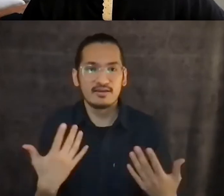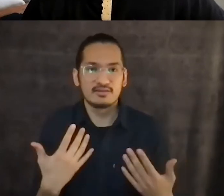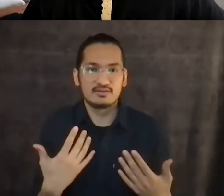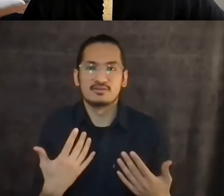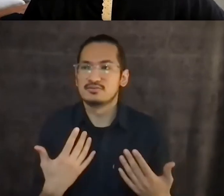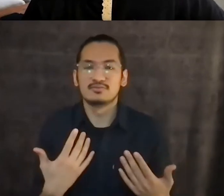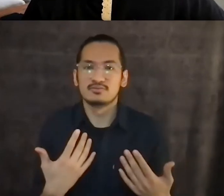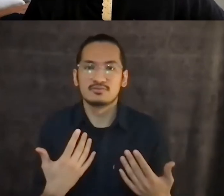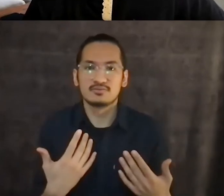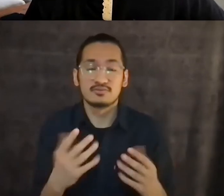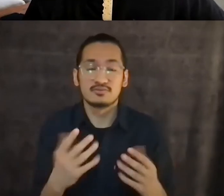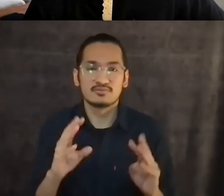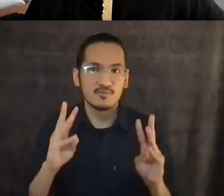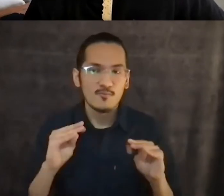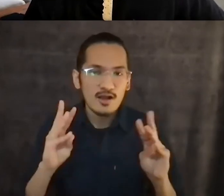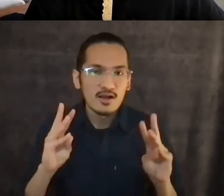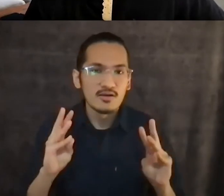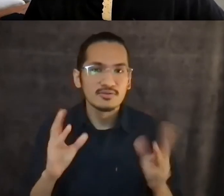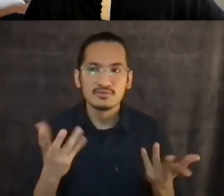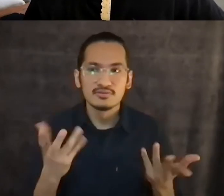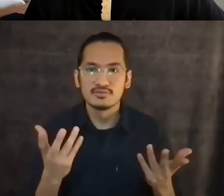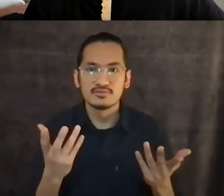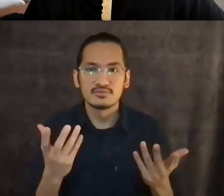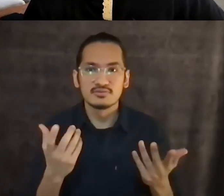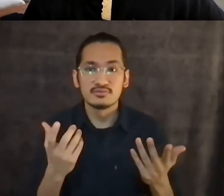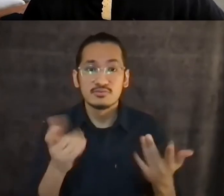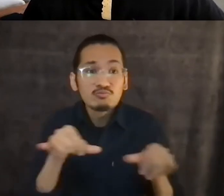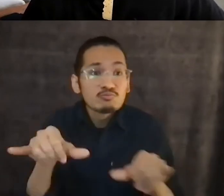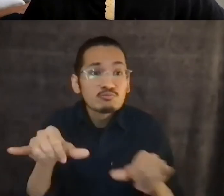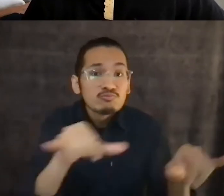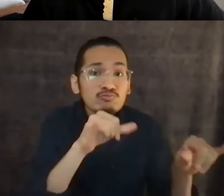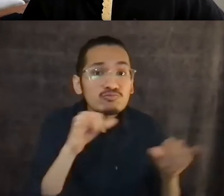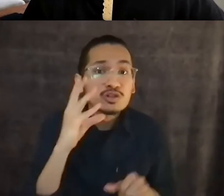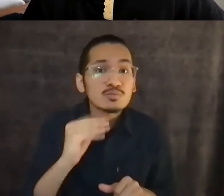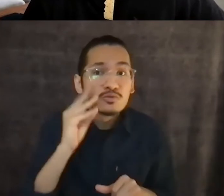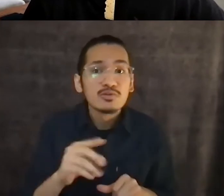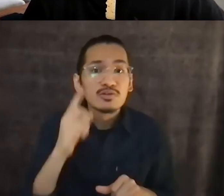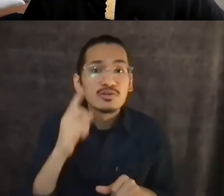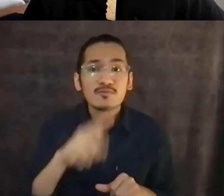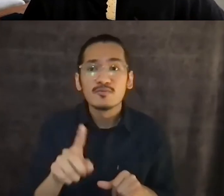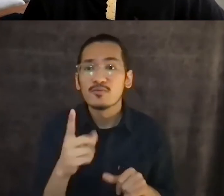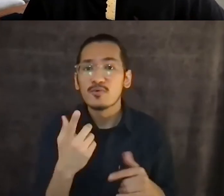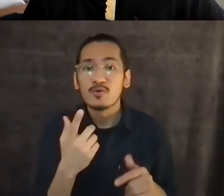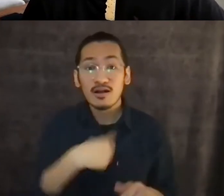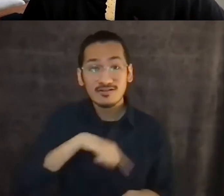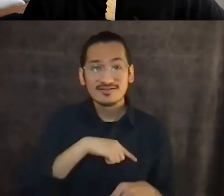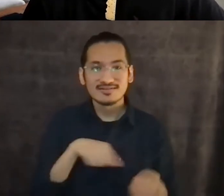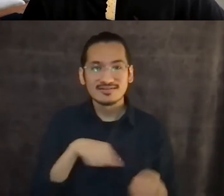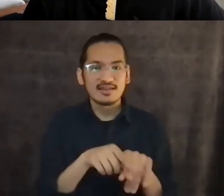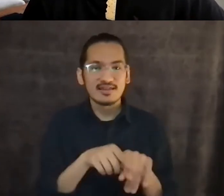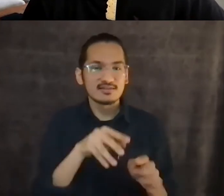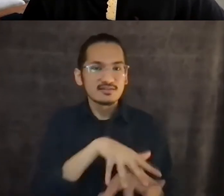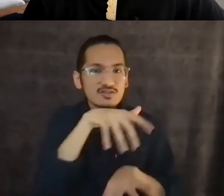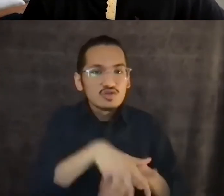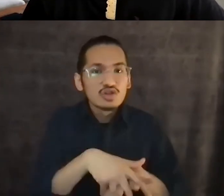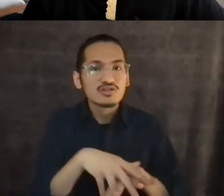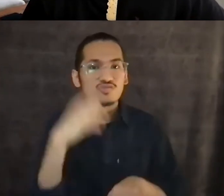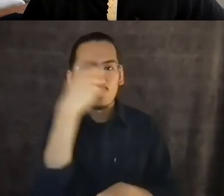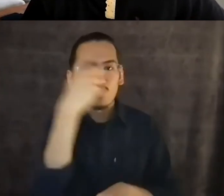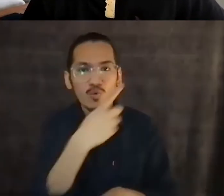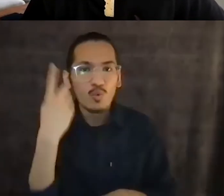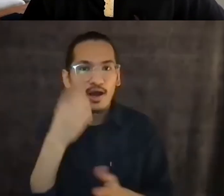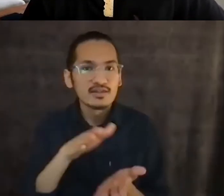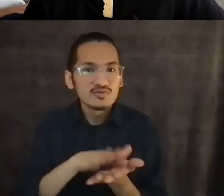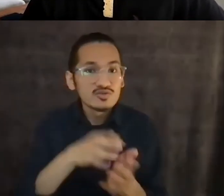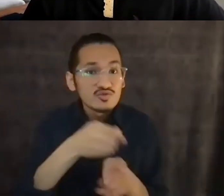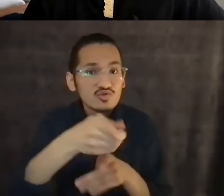this is an unlikely experience for most indigenous and Pacific and certainly Hawaiian scholars. Um, so I